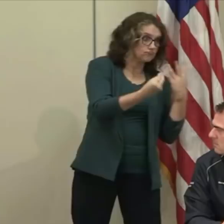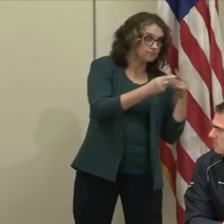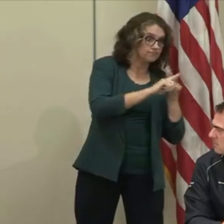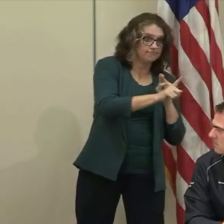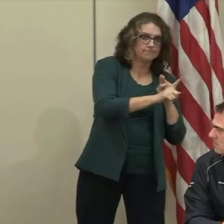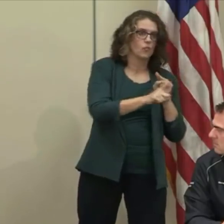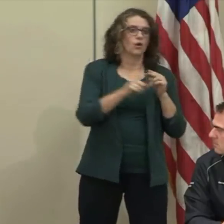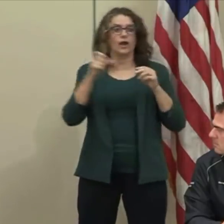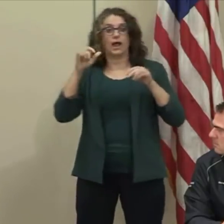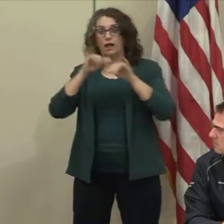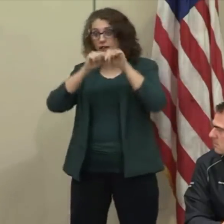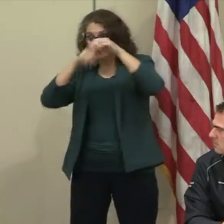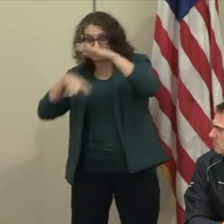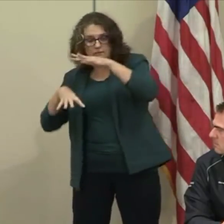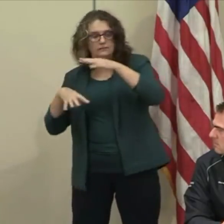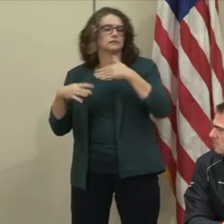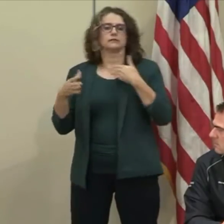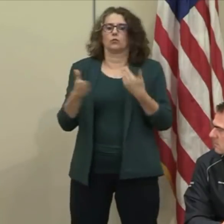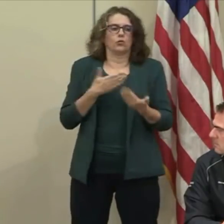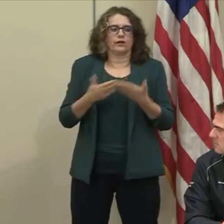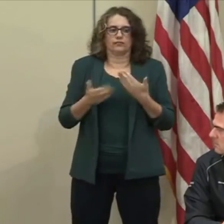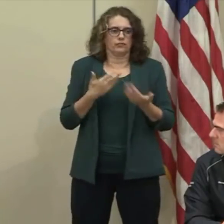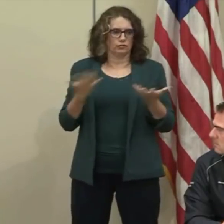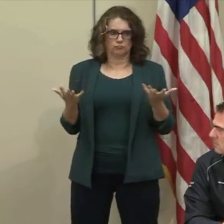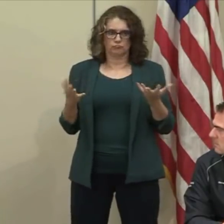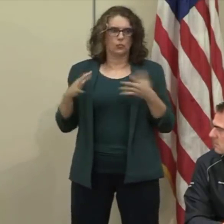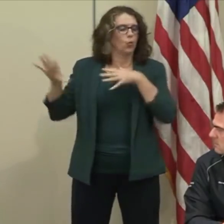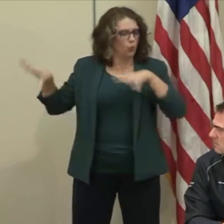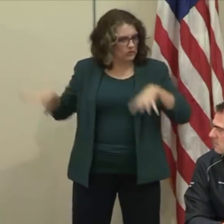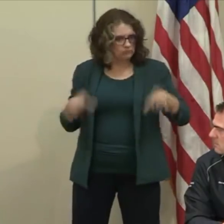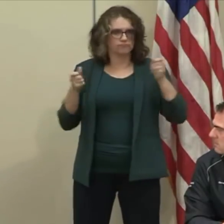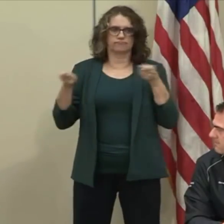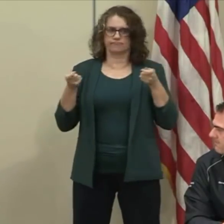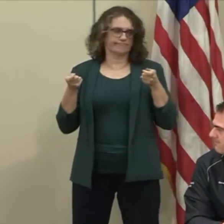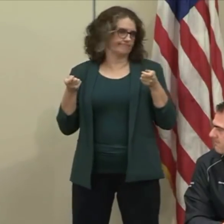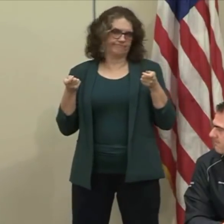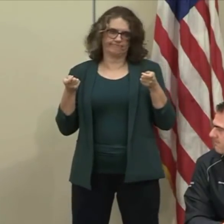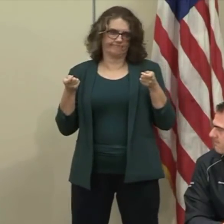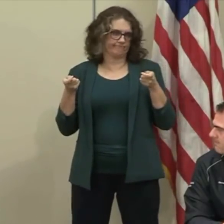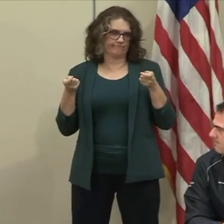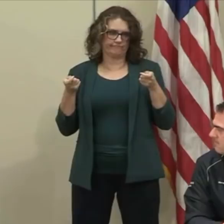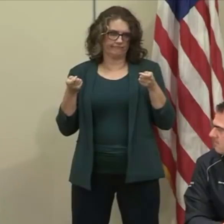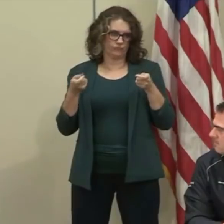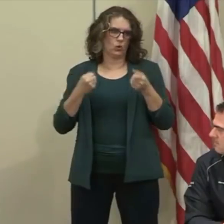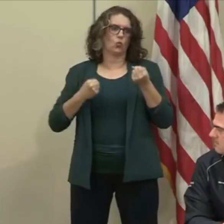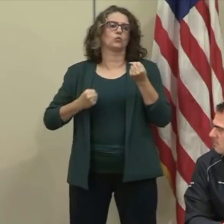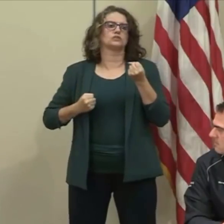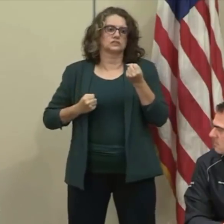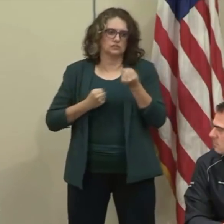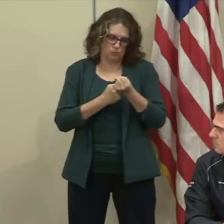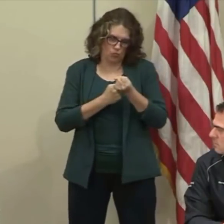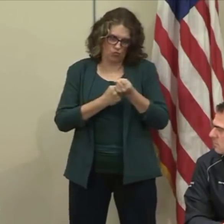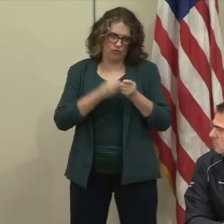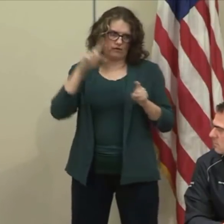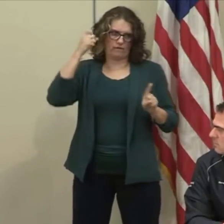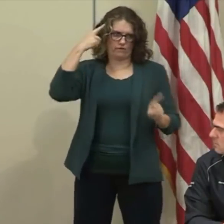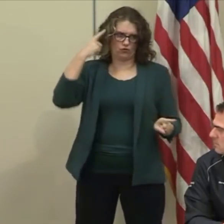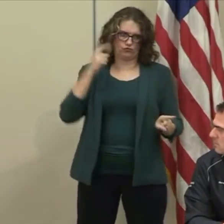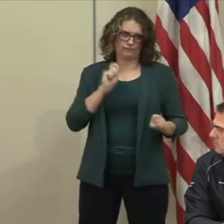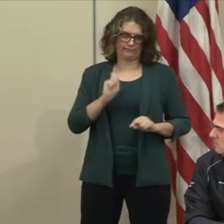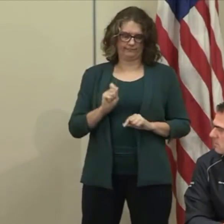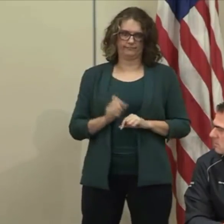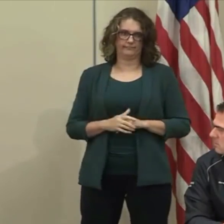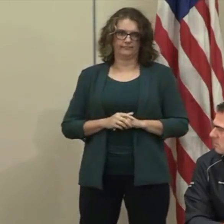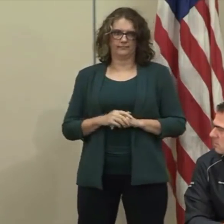in charge. We are always there to support the governor or that community in need. And that will be no different here. If the Guard is called